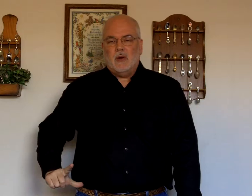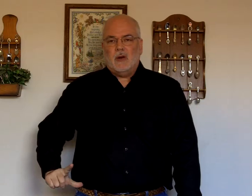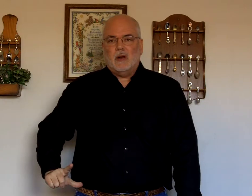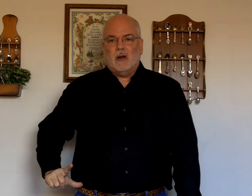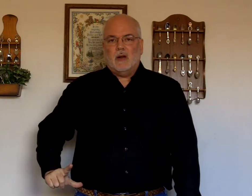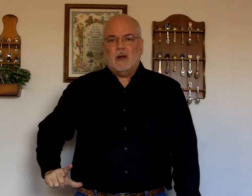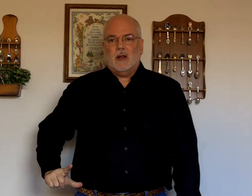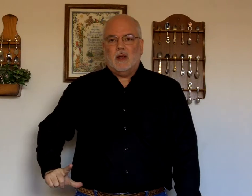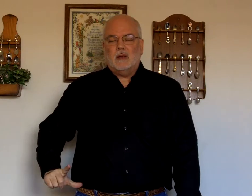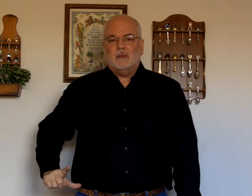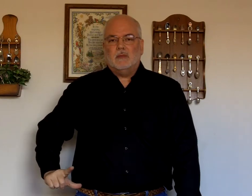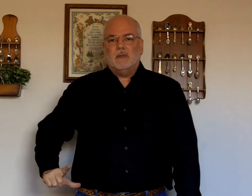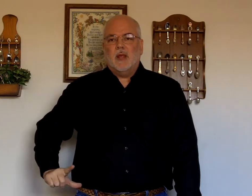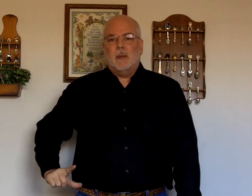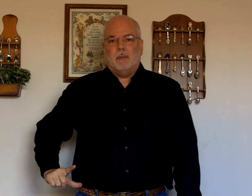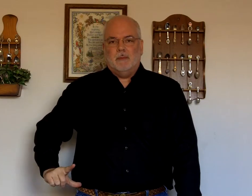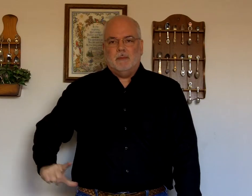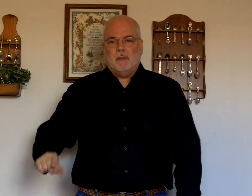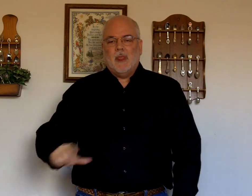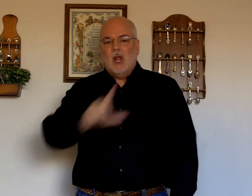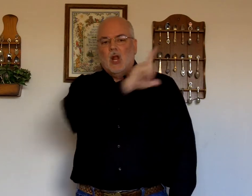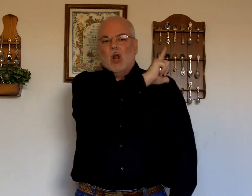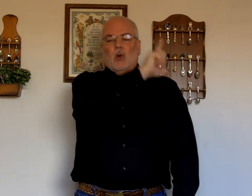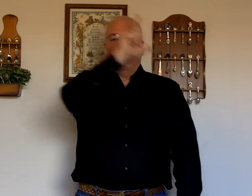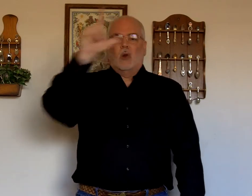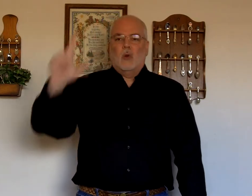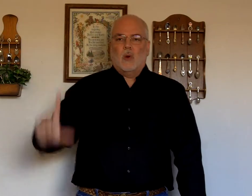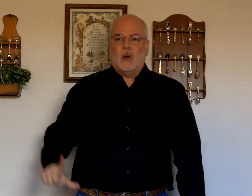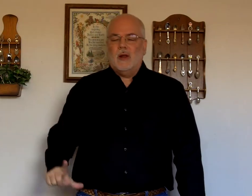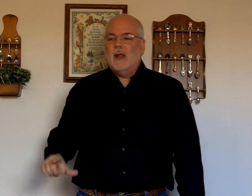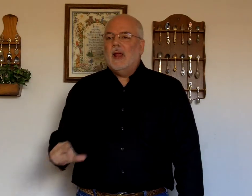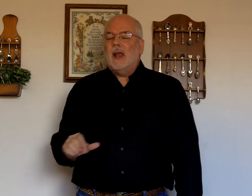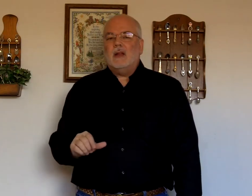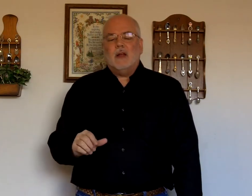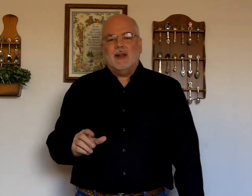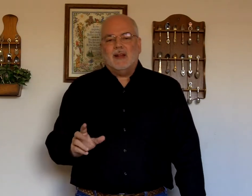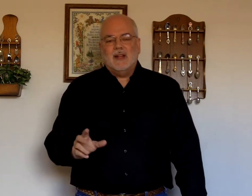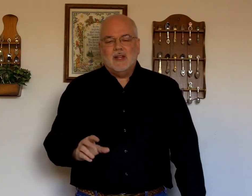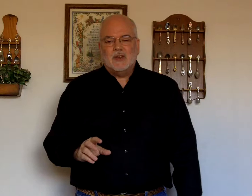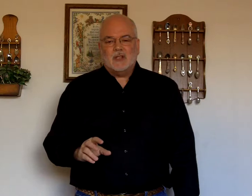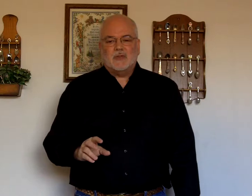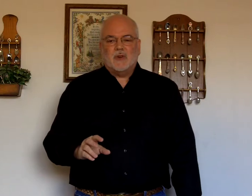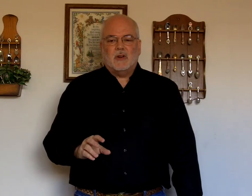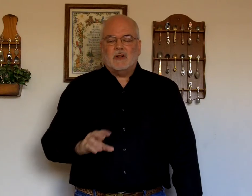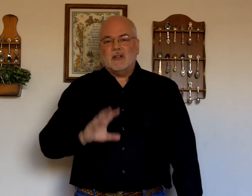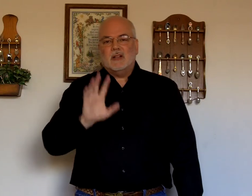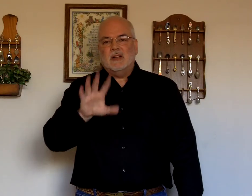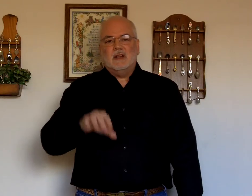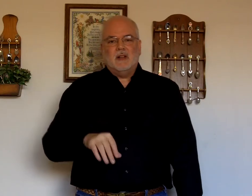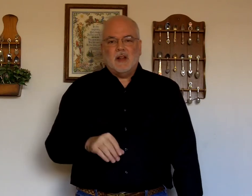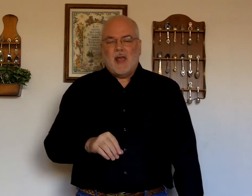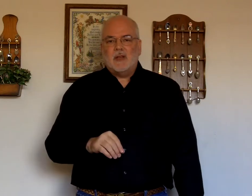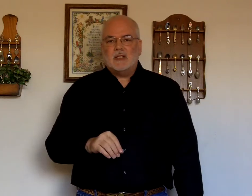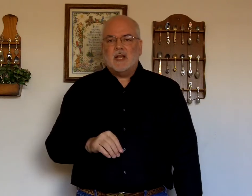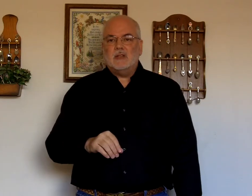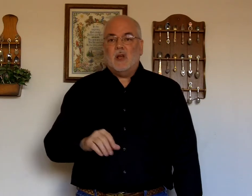hip. Lord. And just for having said so,